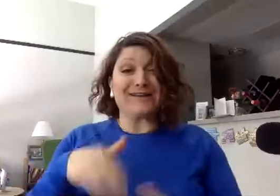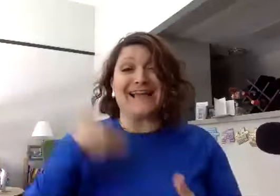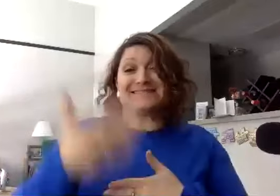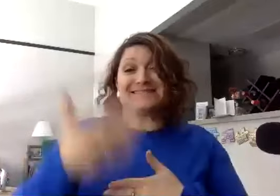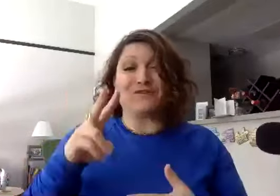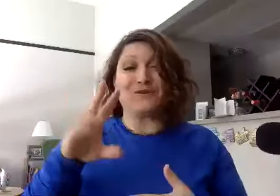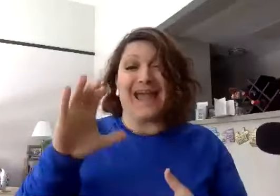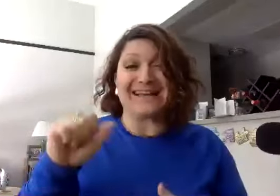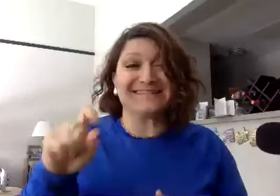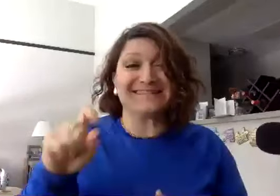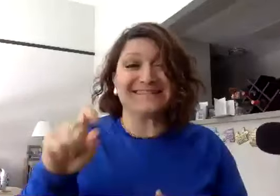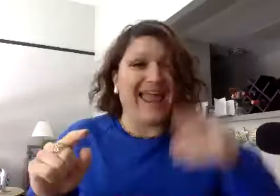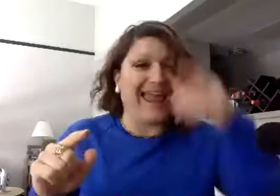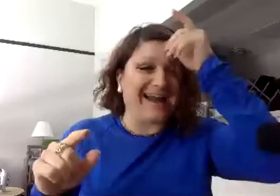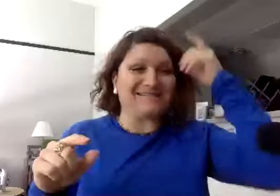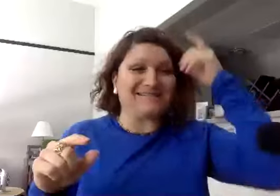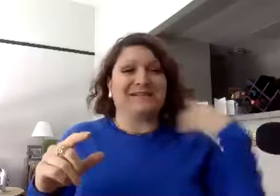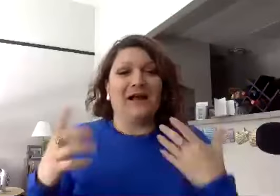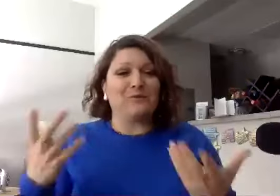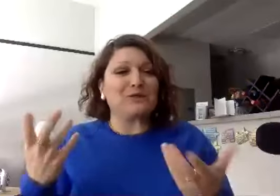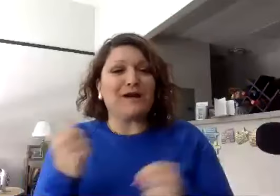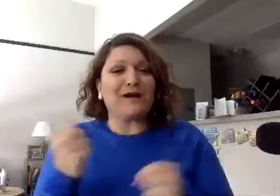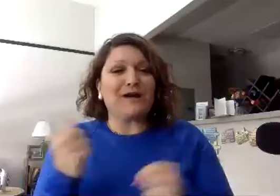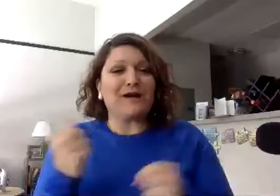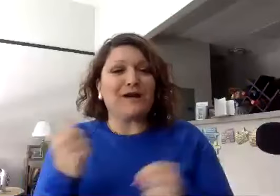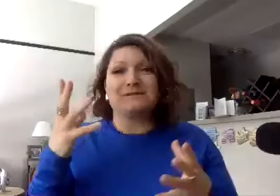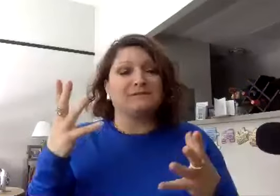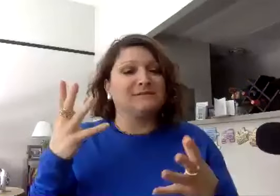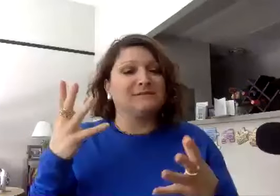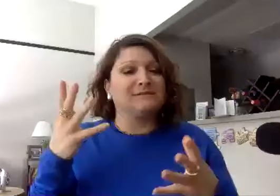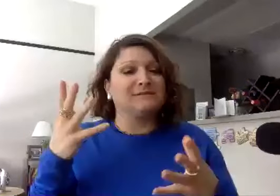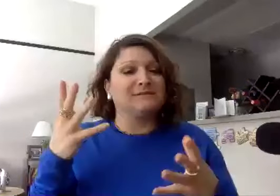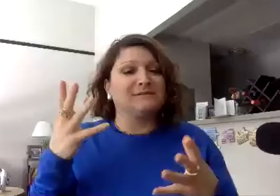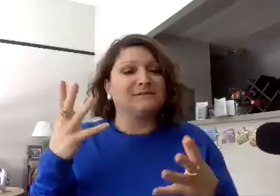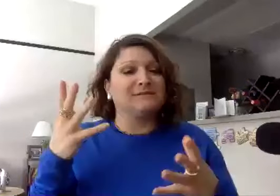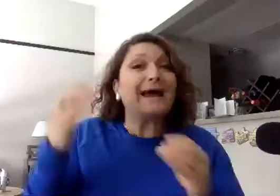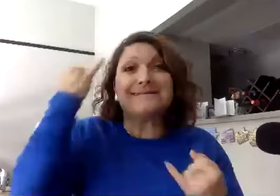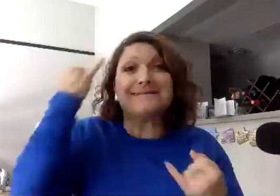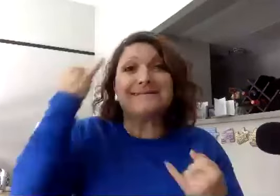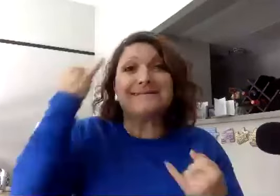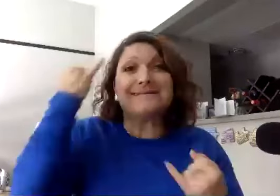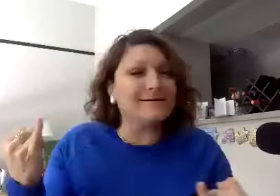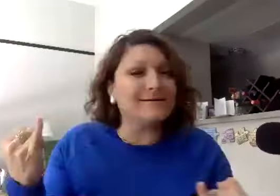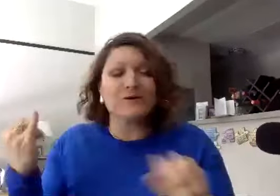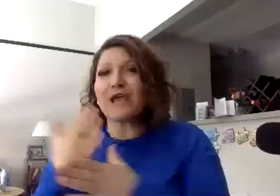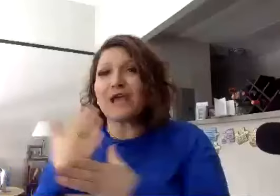next V-Cast and would love to grab some more ideas, share,